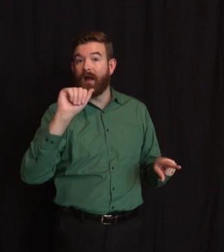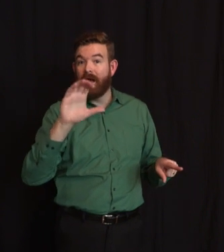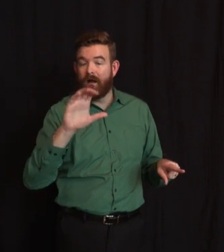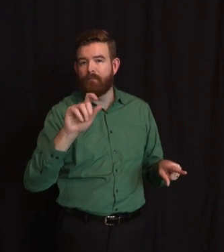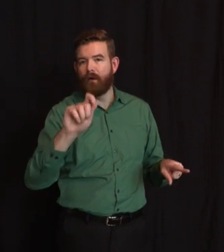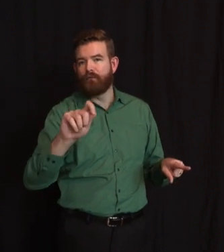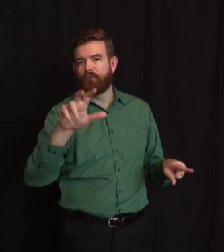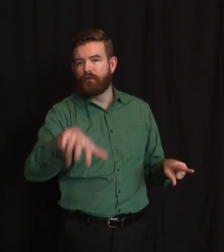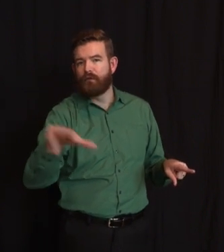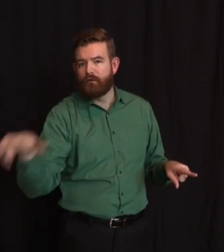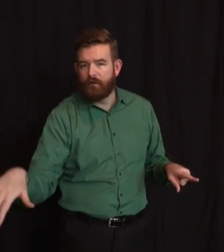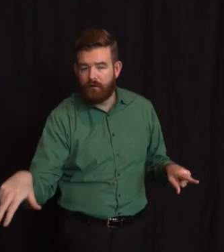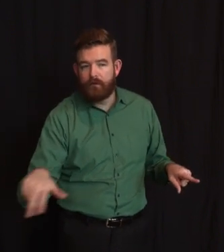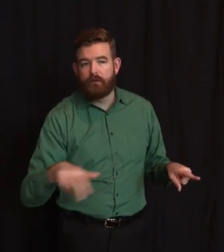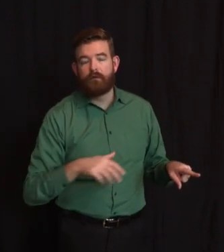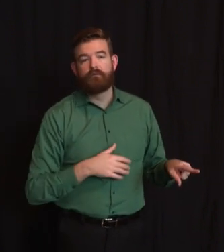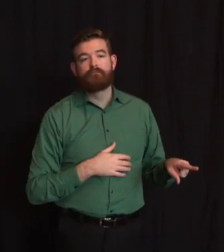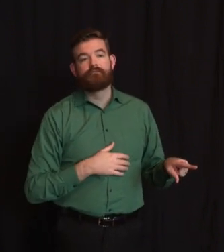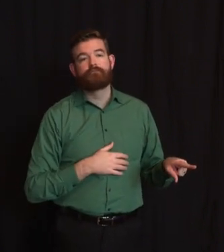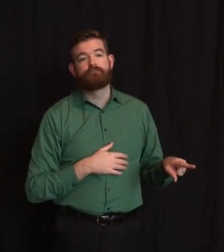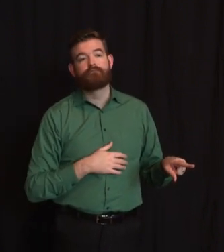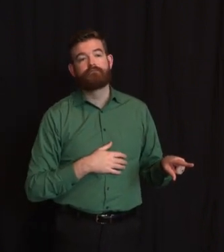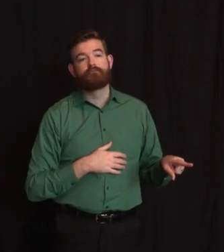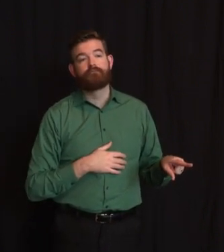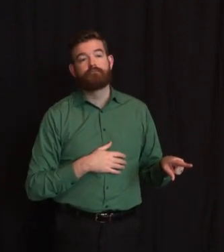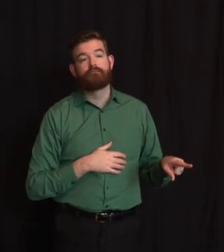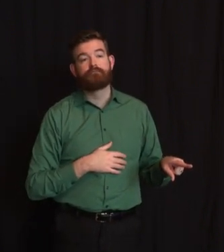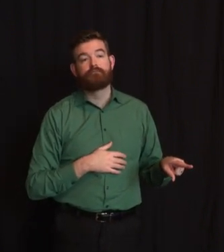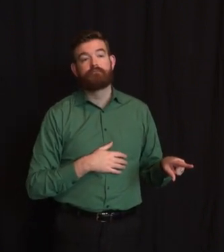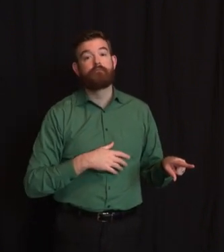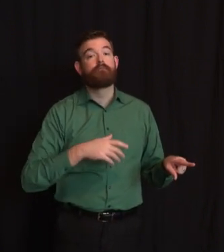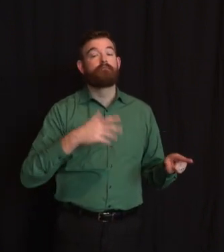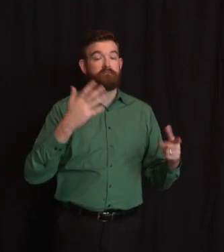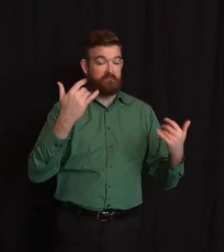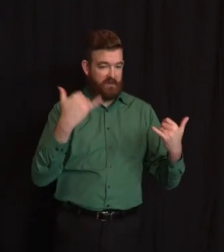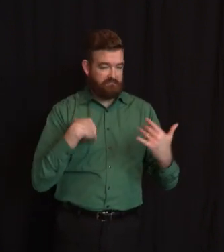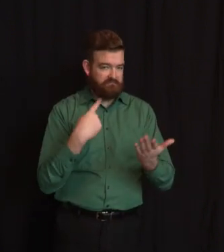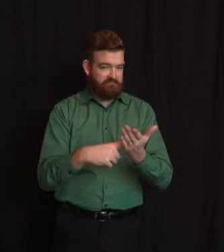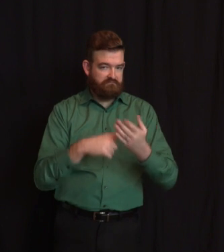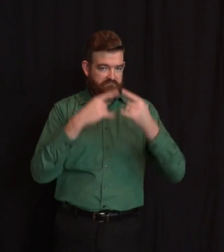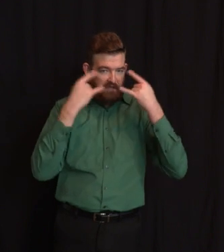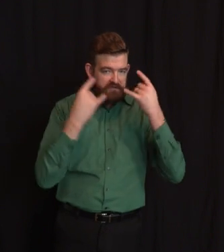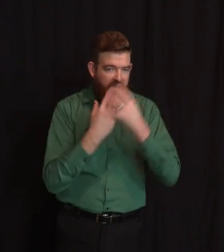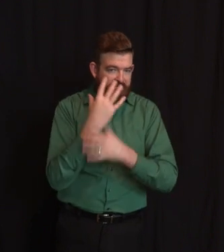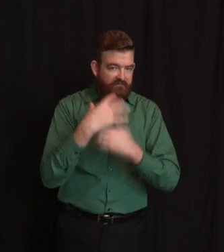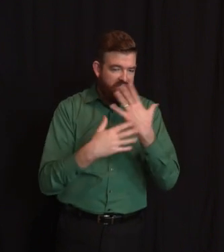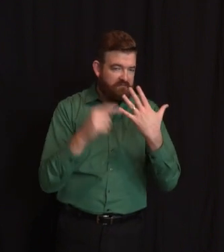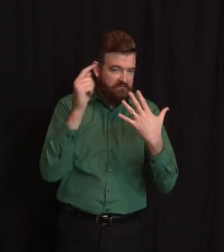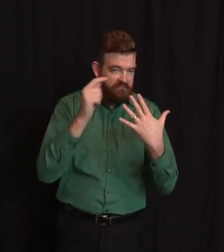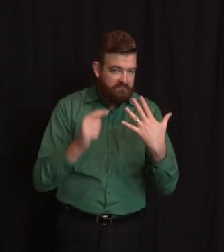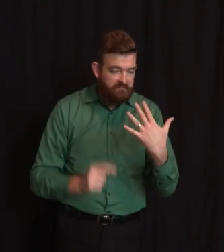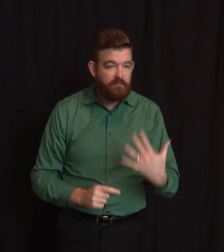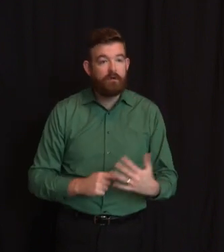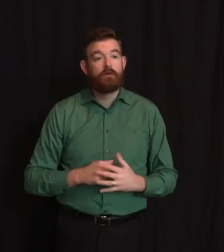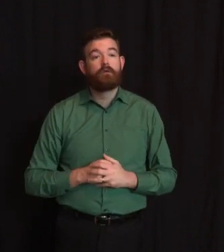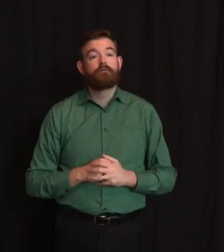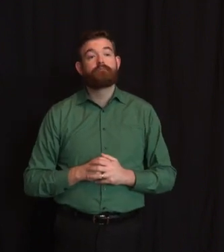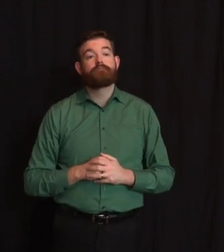note, since this began a few weeks back, that we have, as a state, ordered and or received over